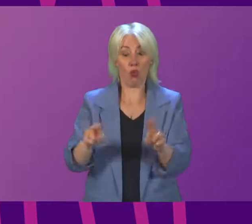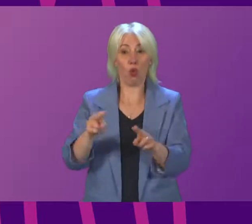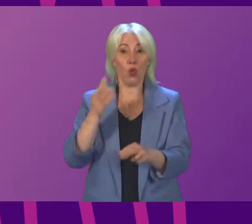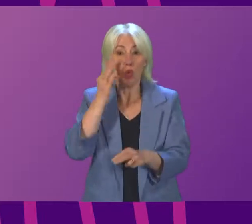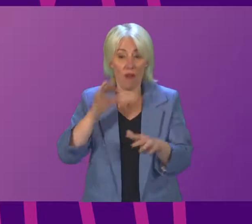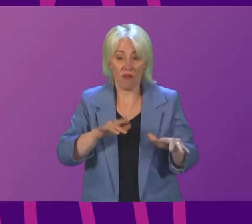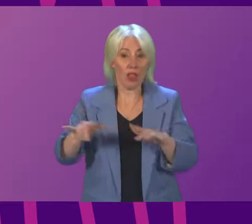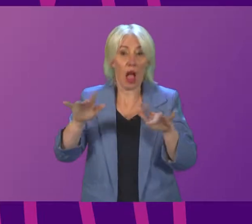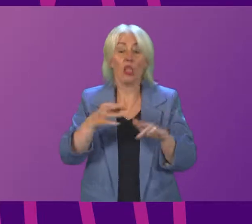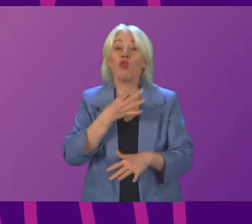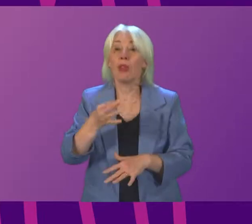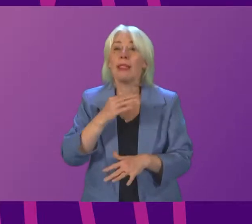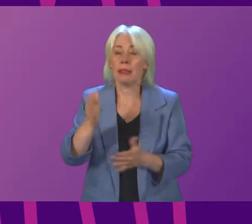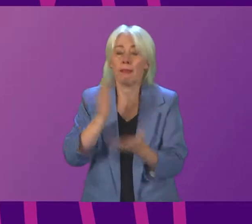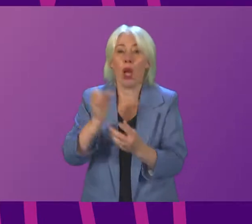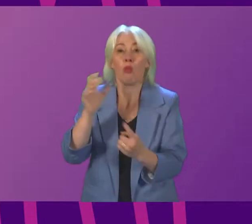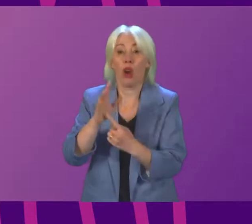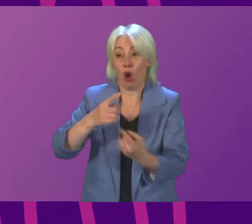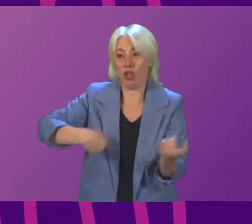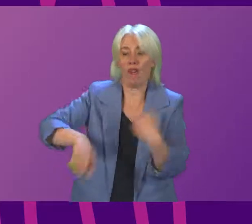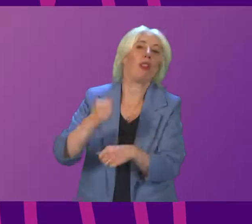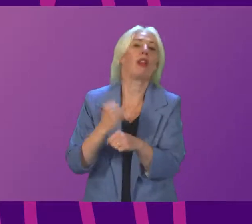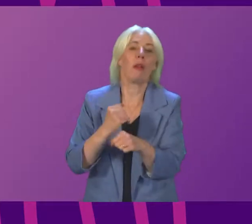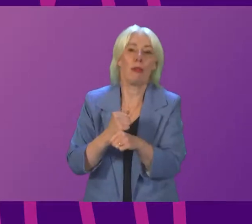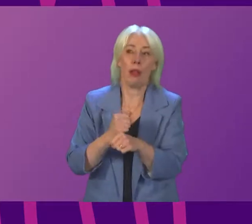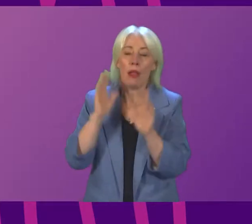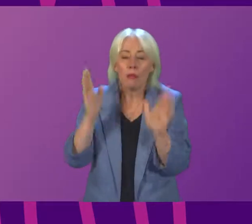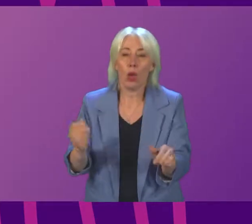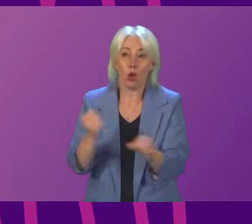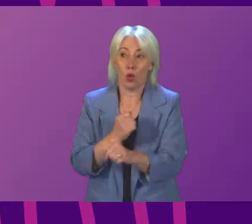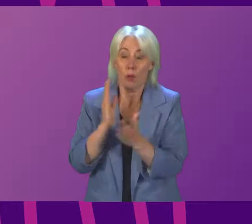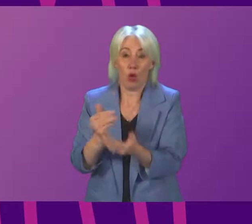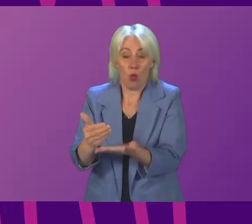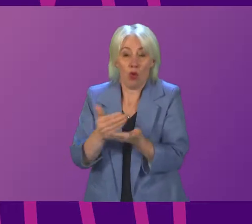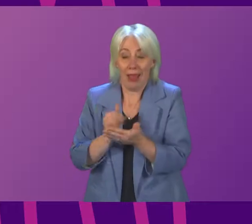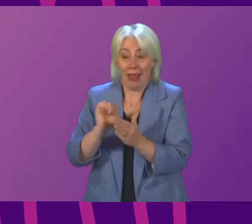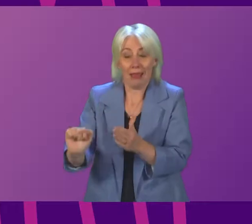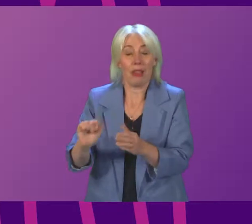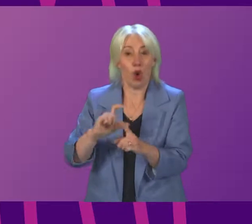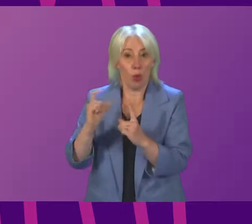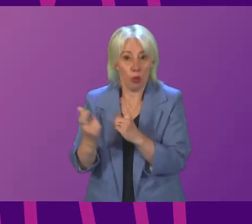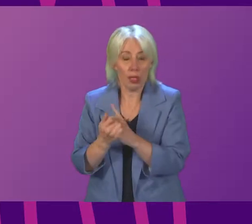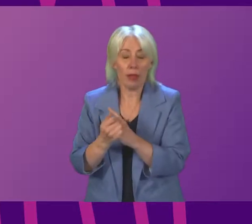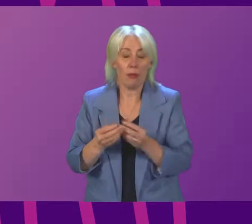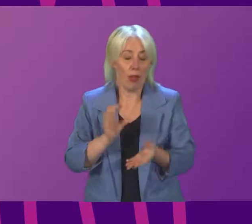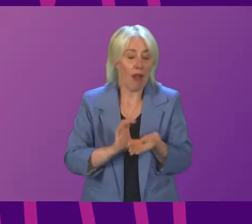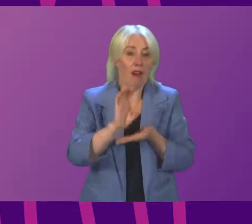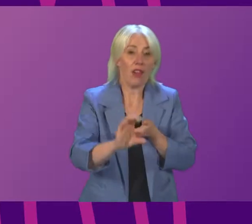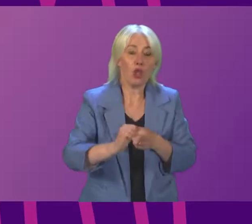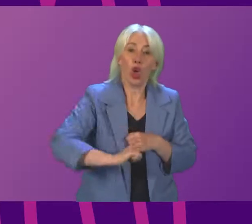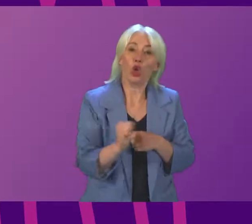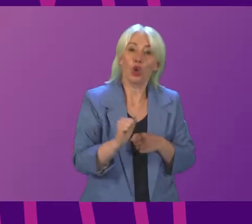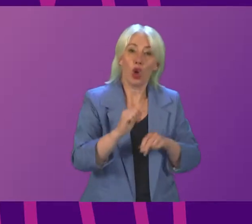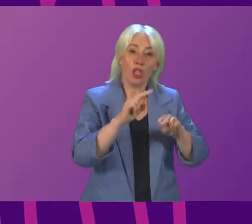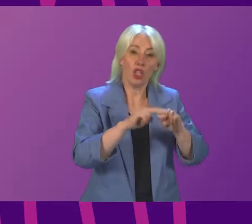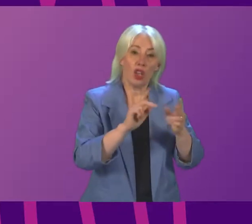continue to support authorities to deliver actions that protect our communities. We continue to fund the Scottish Flood Forum, who work with communities to